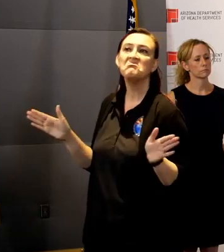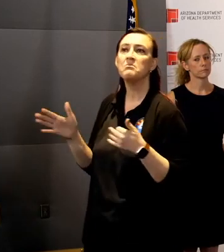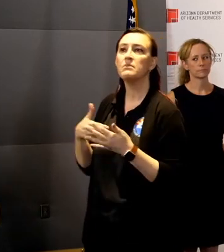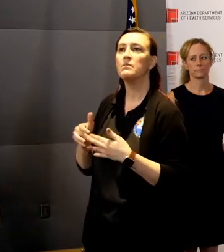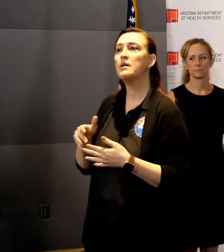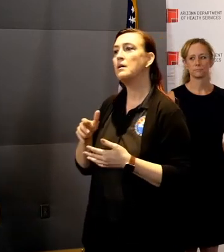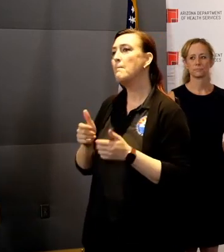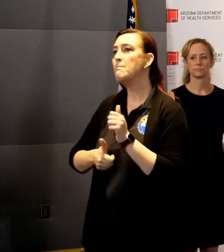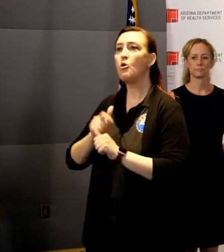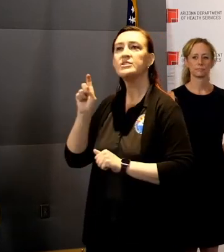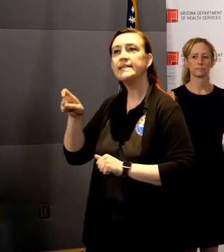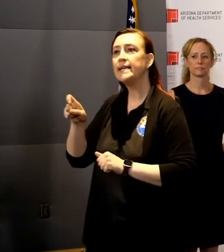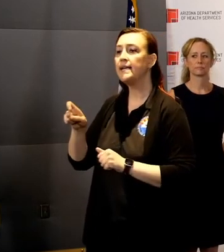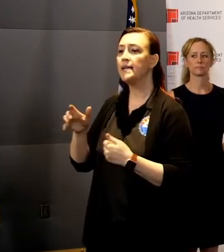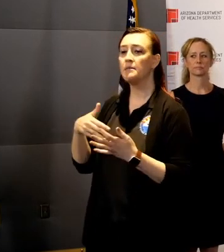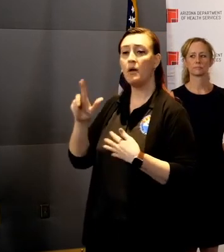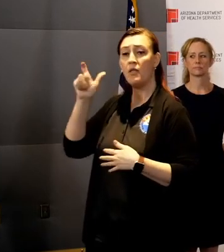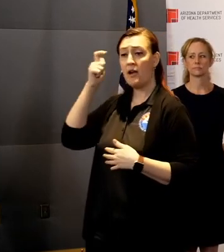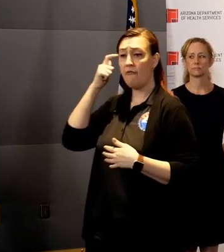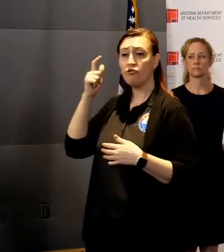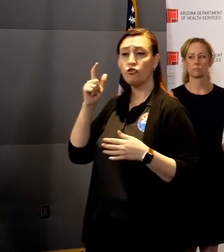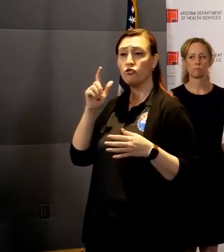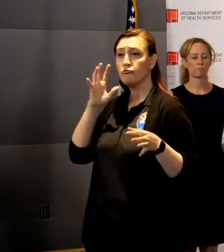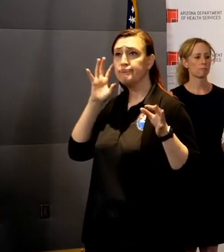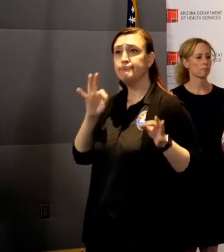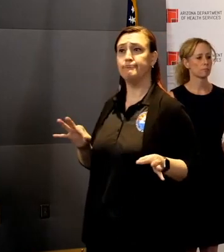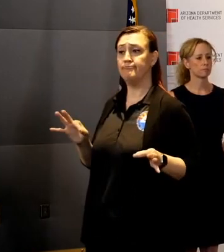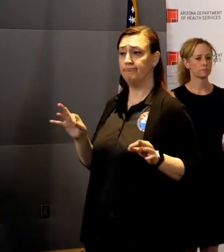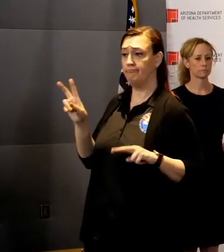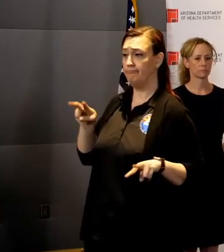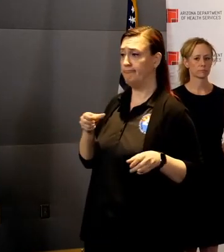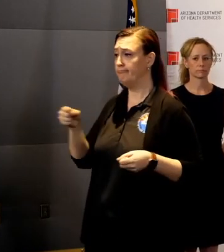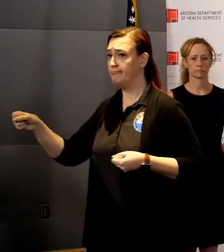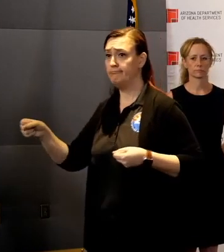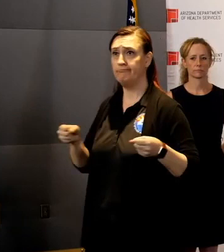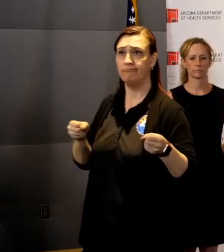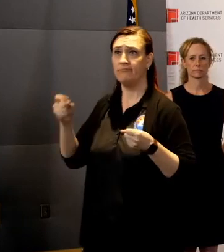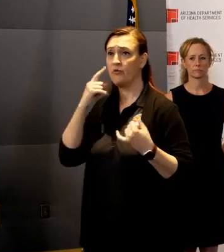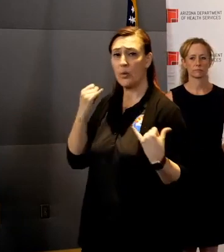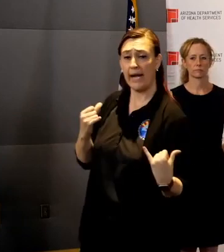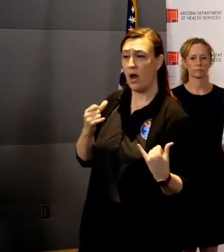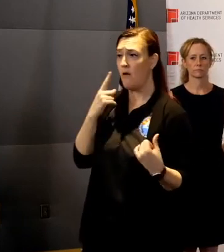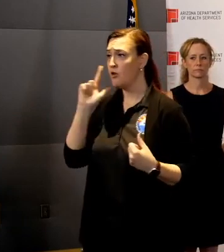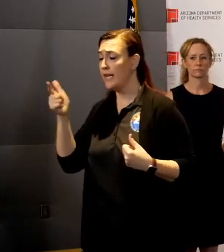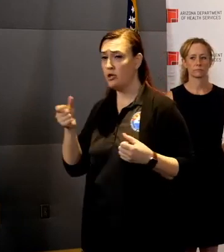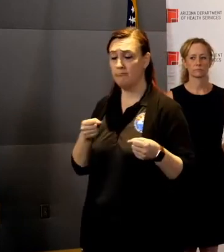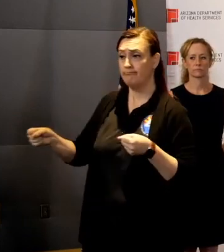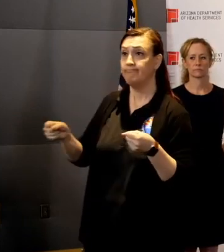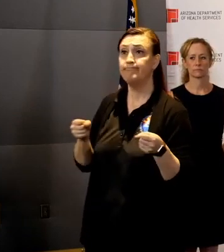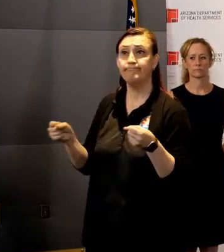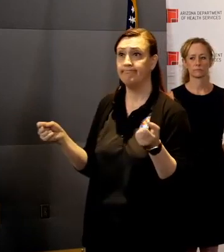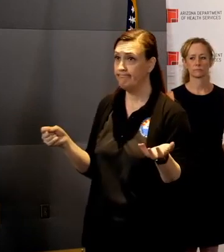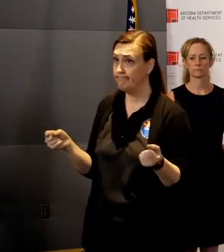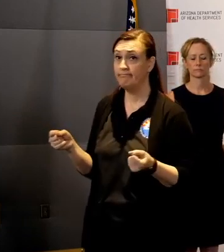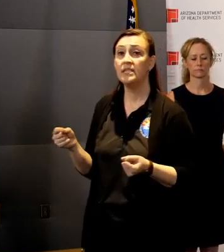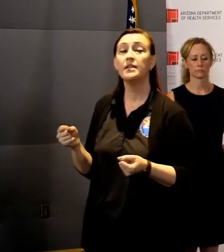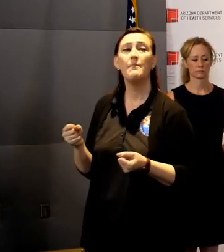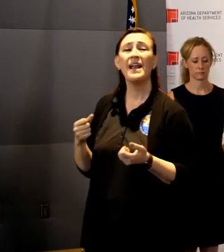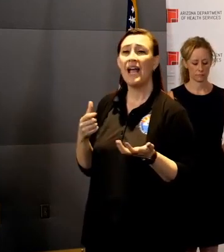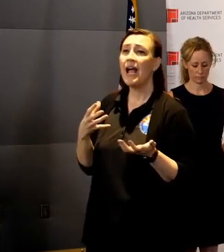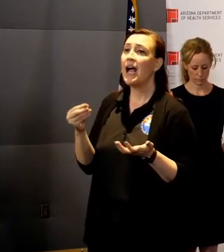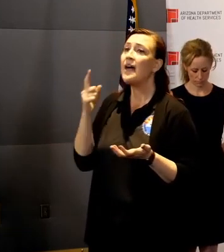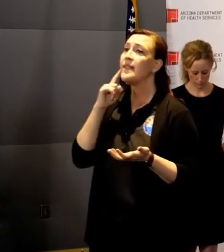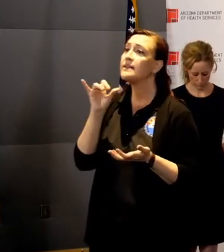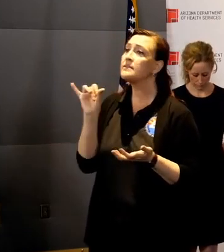the governor determines or directs. Last week, and I think